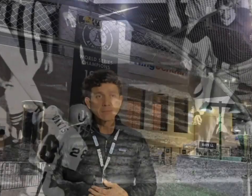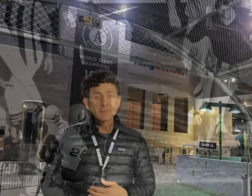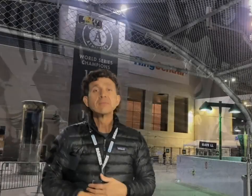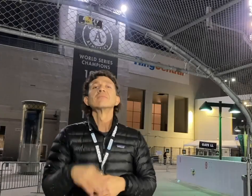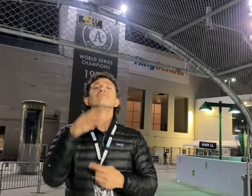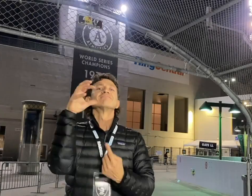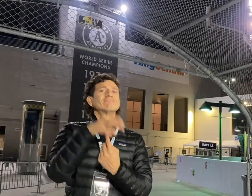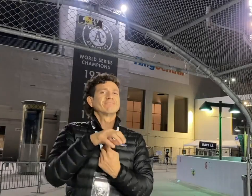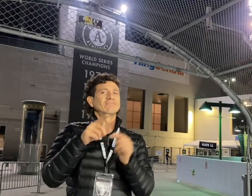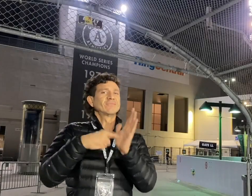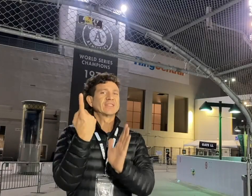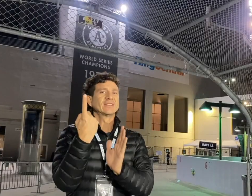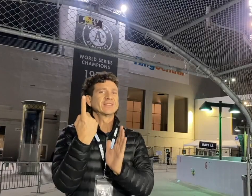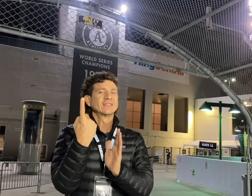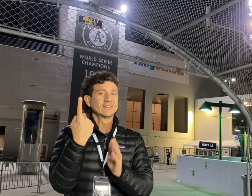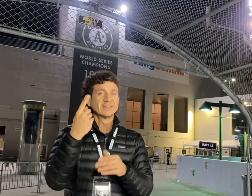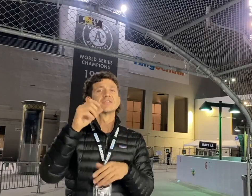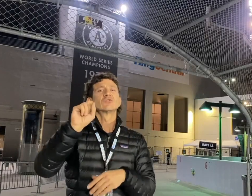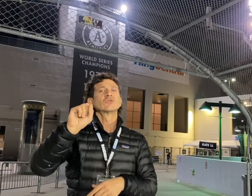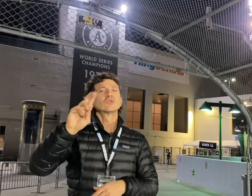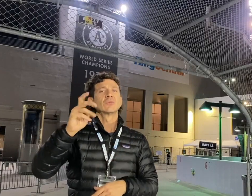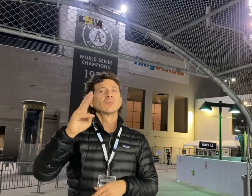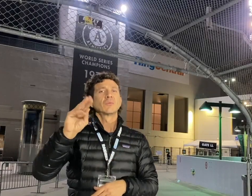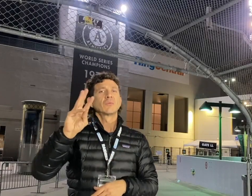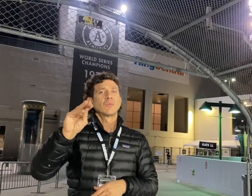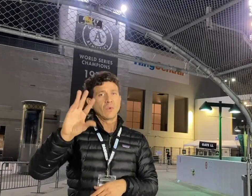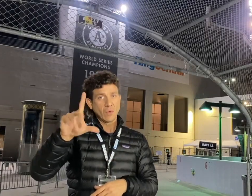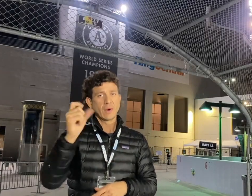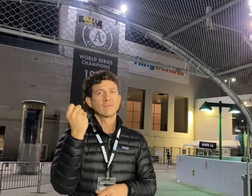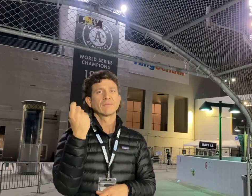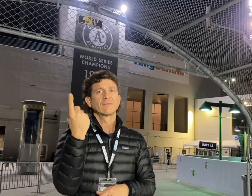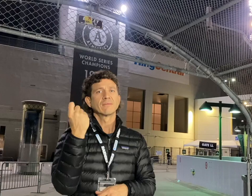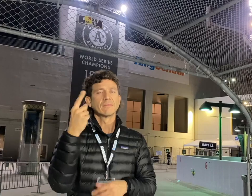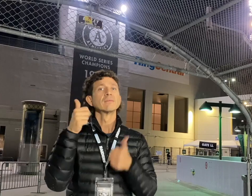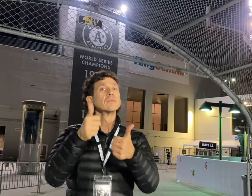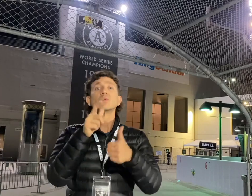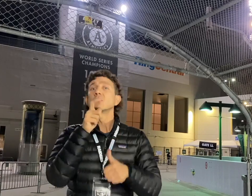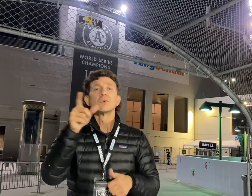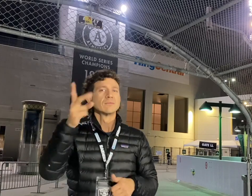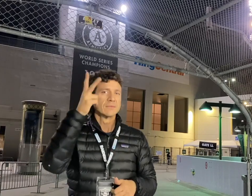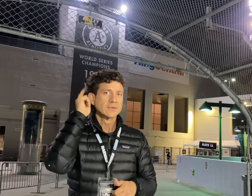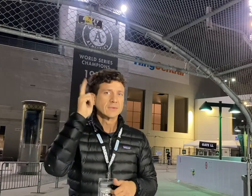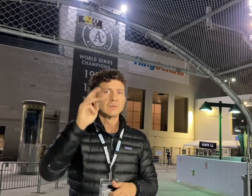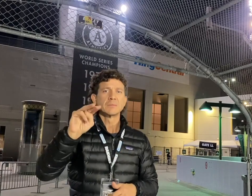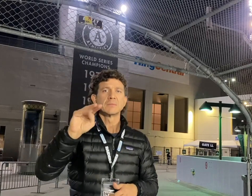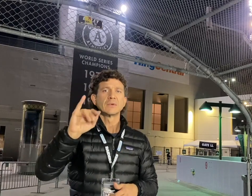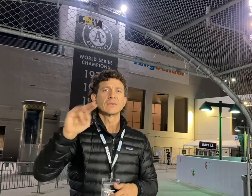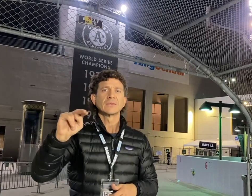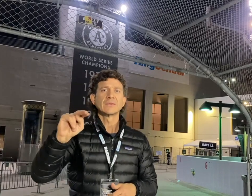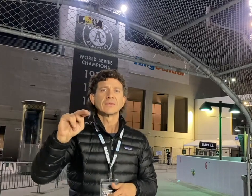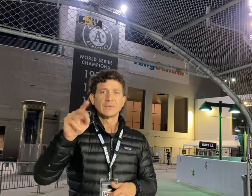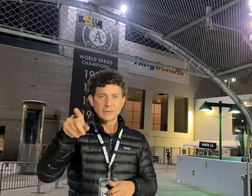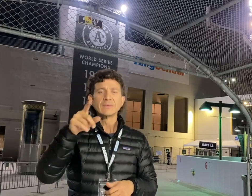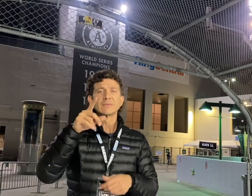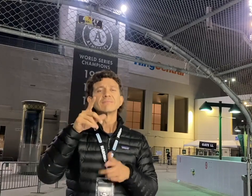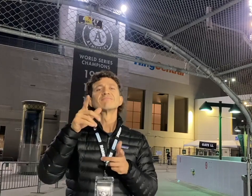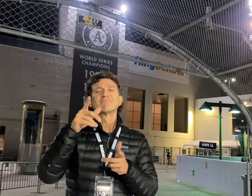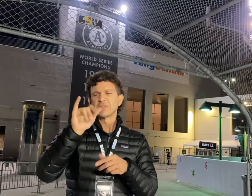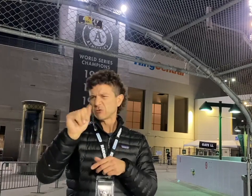The Raiders won one championship, Super Bowl XI. Defeating the Minnesota Vikings on January